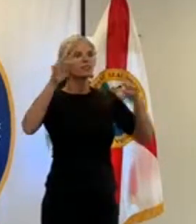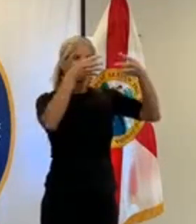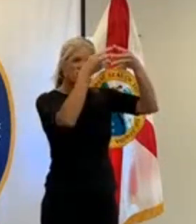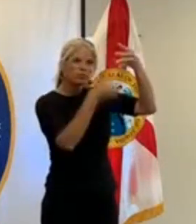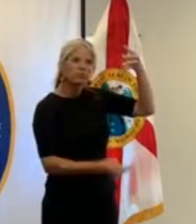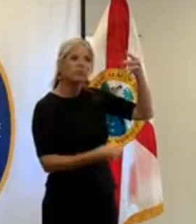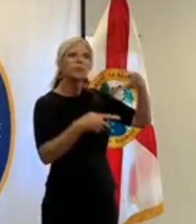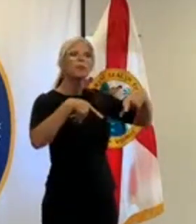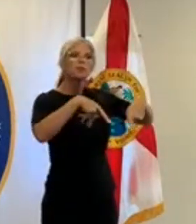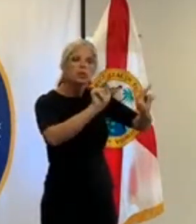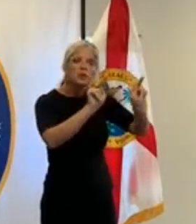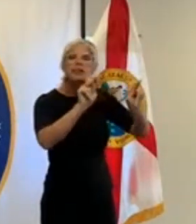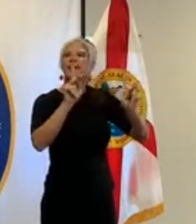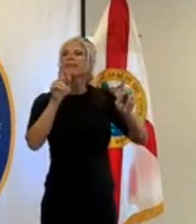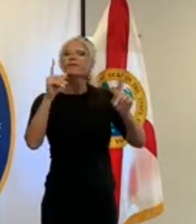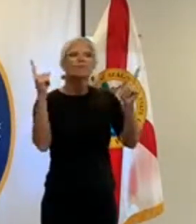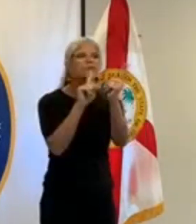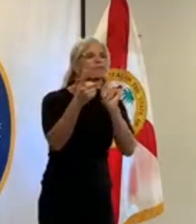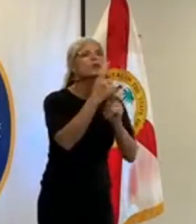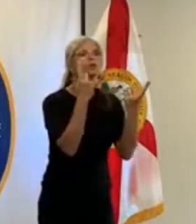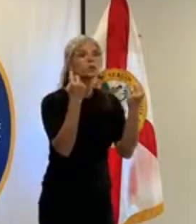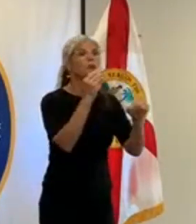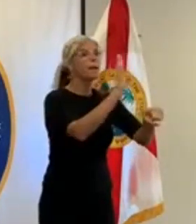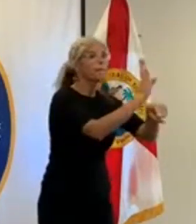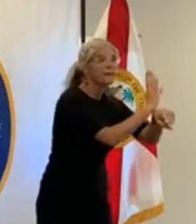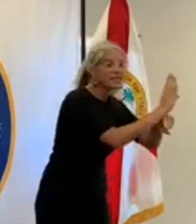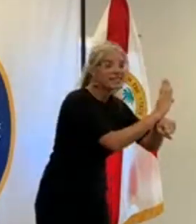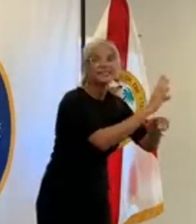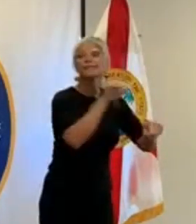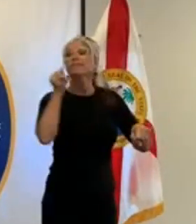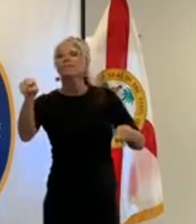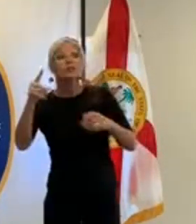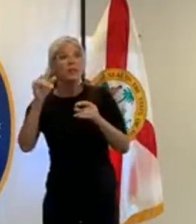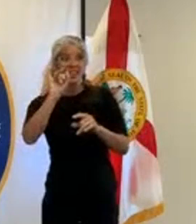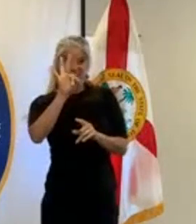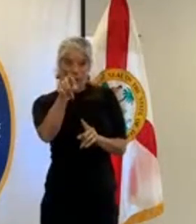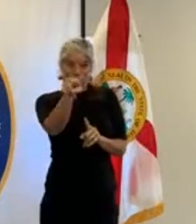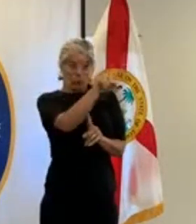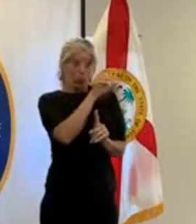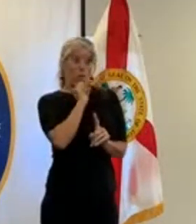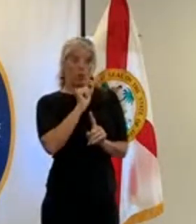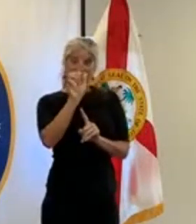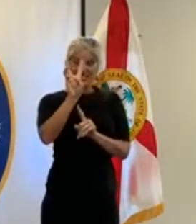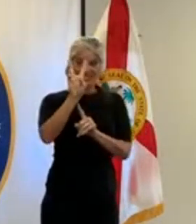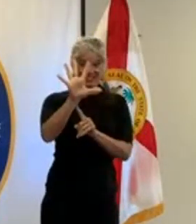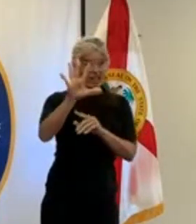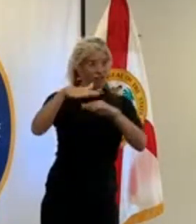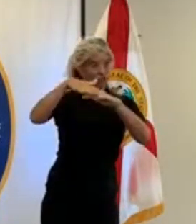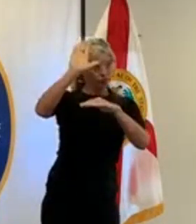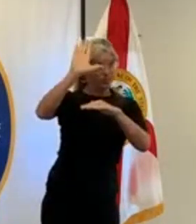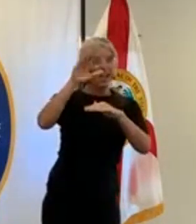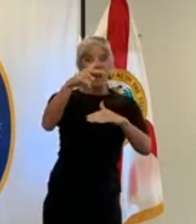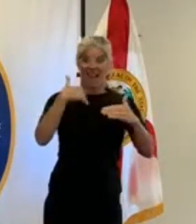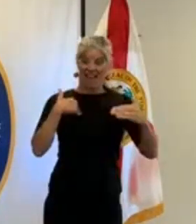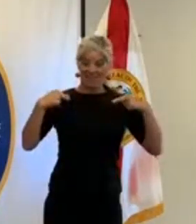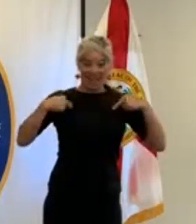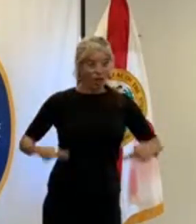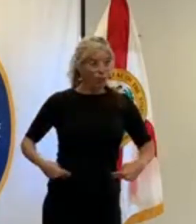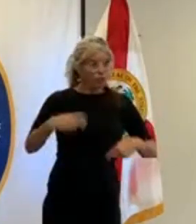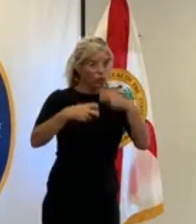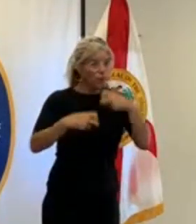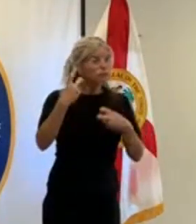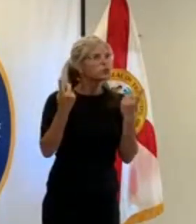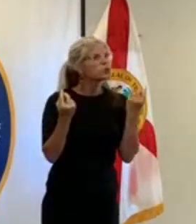it also is if you're 65 and older with any underlying medical conditions you shall stay at home and then all of our persons